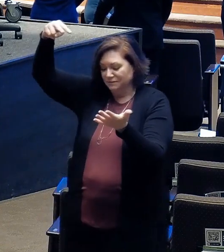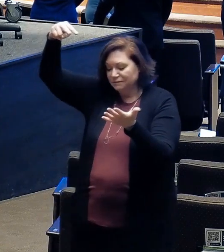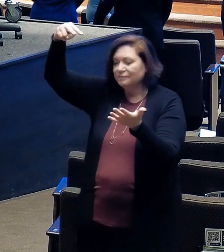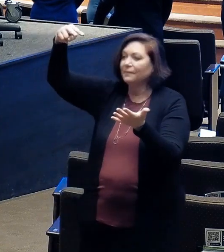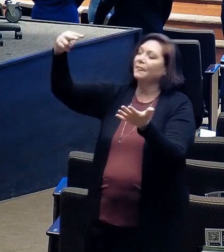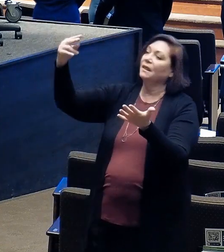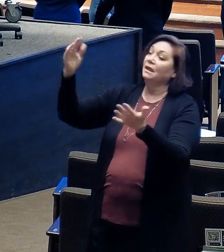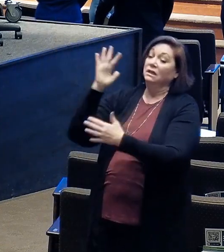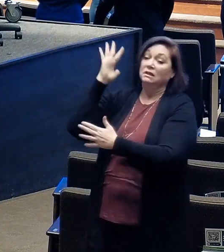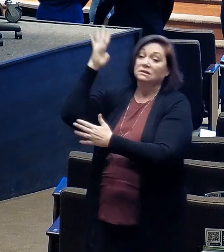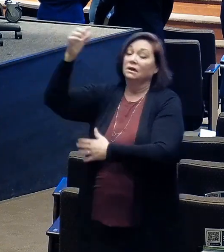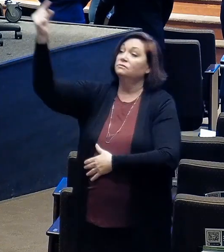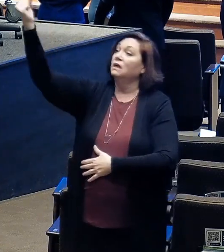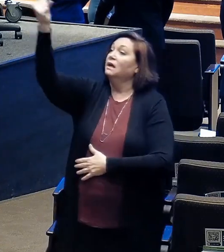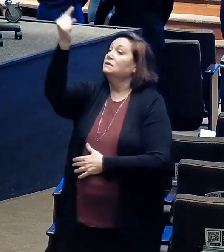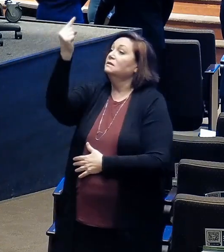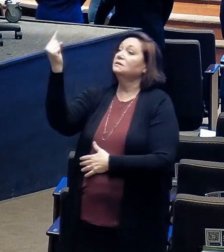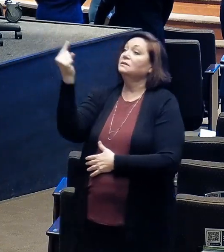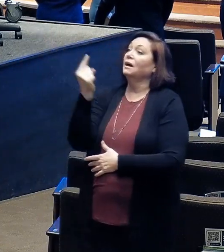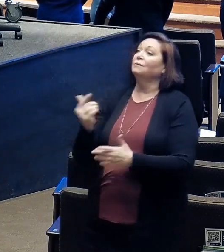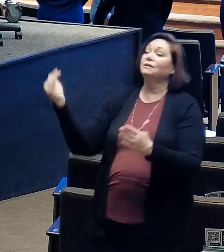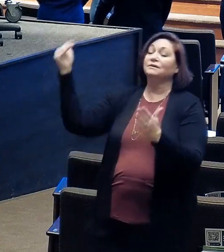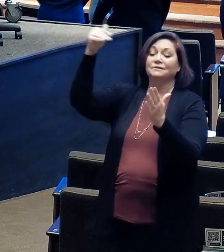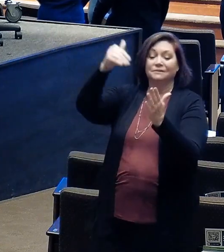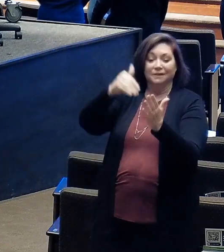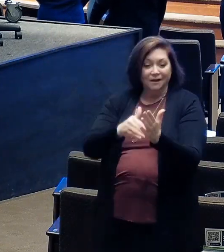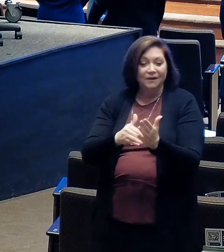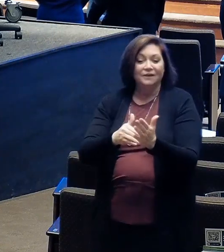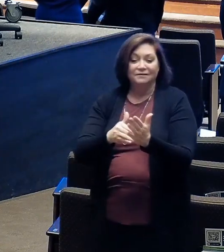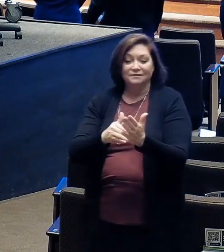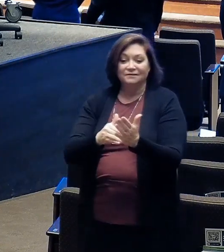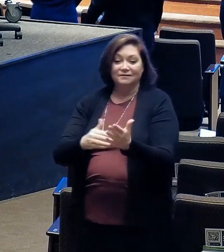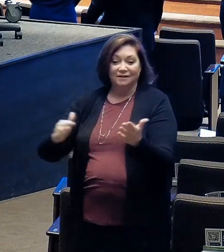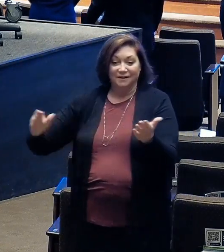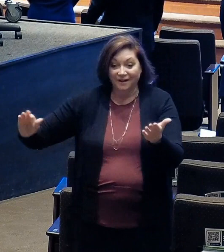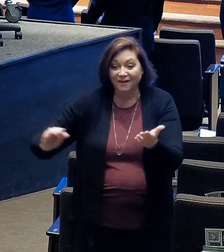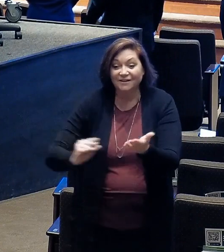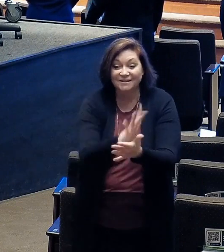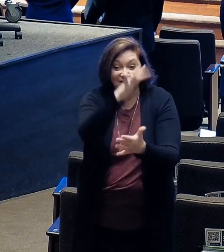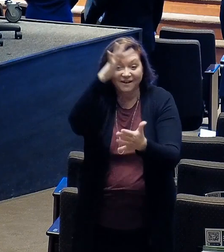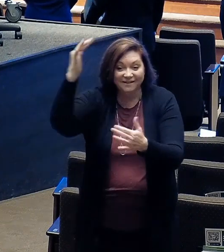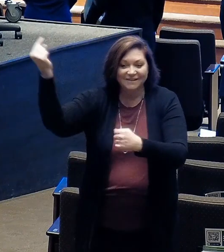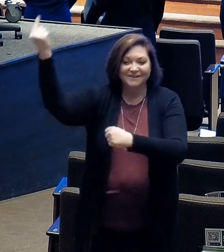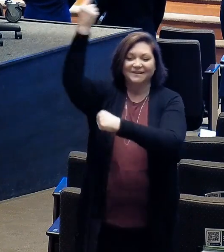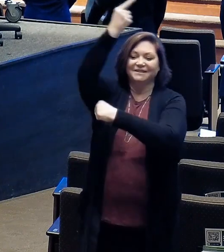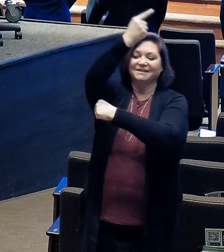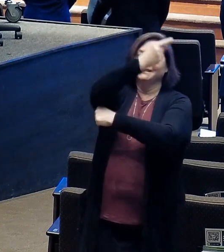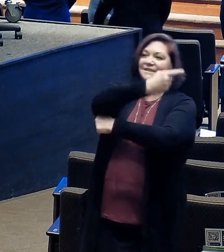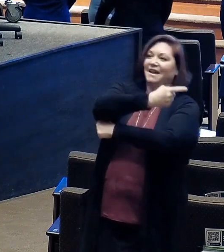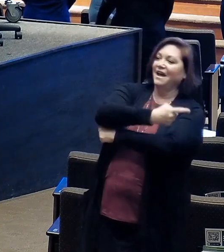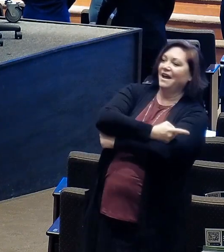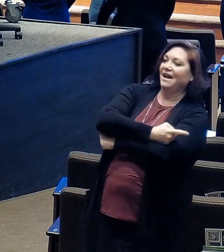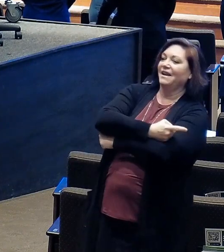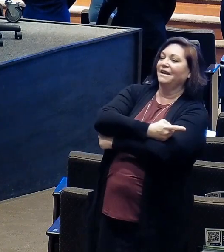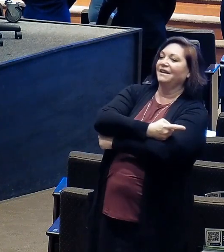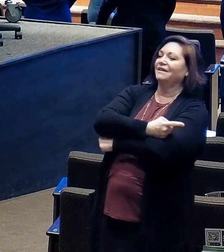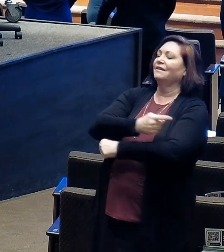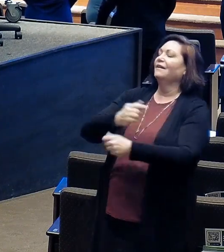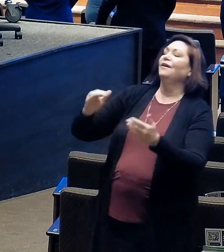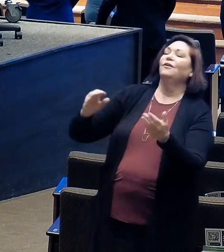and one day he's coming, oh glorious day, oh glorious